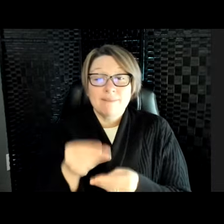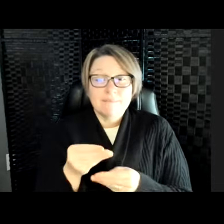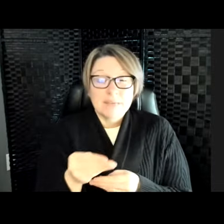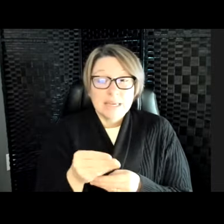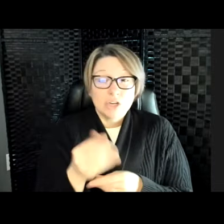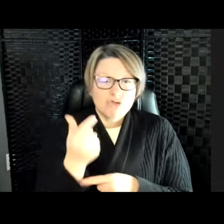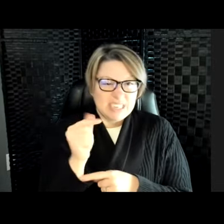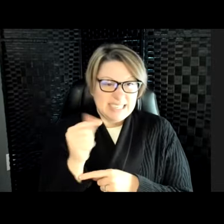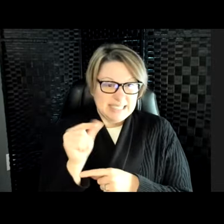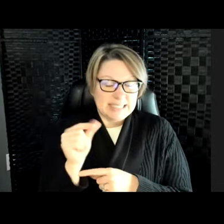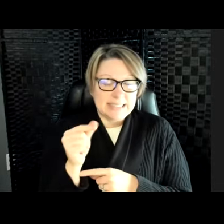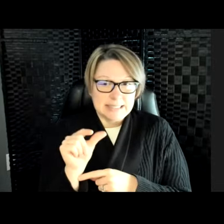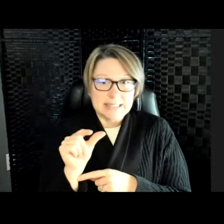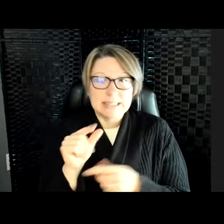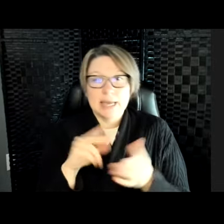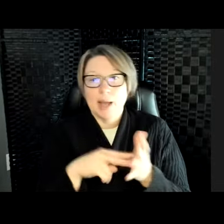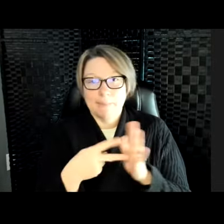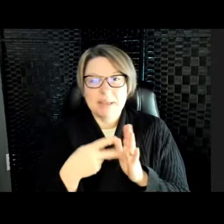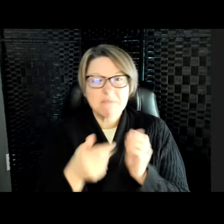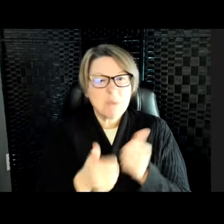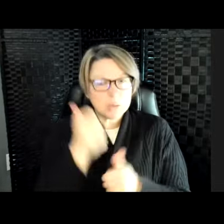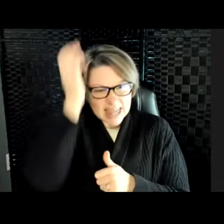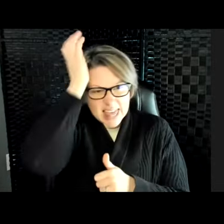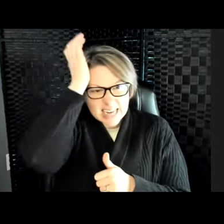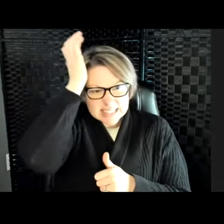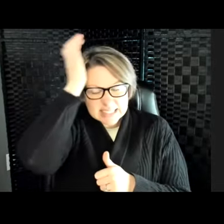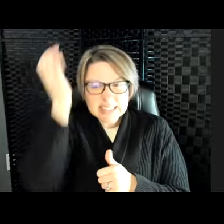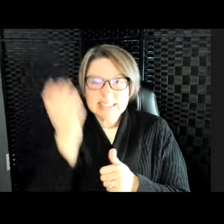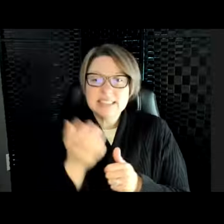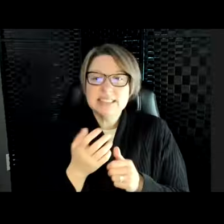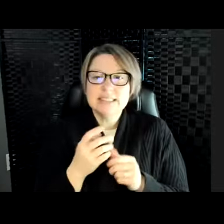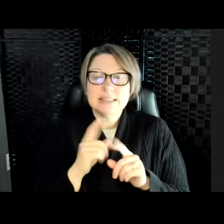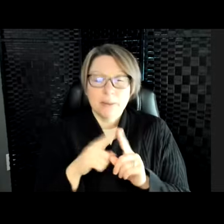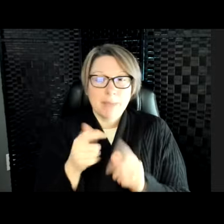So, she'll eat mostly lettuce, but they are herbivores. They only eat plants.